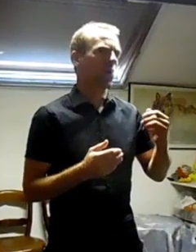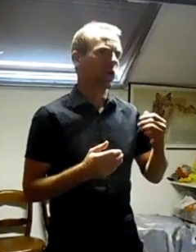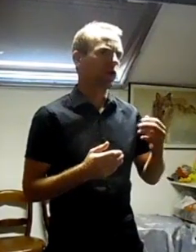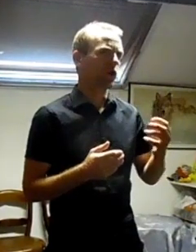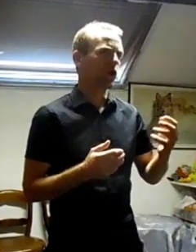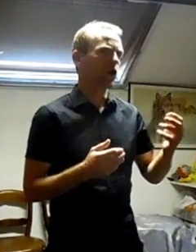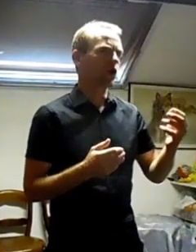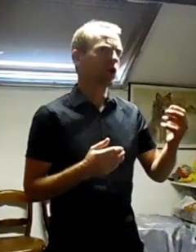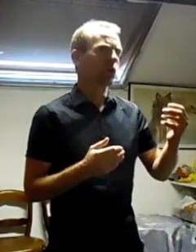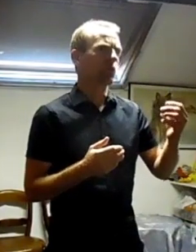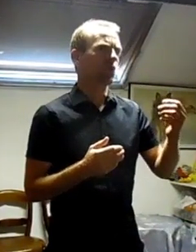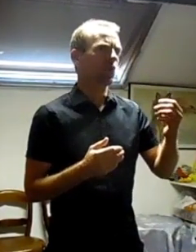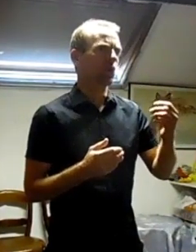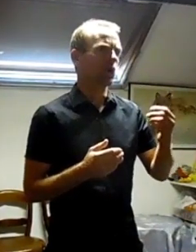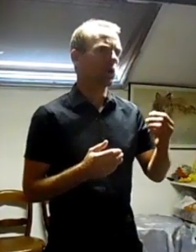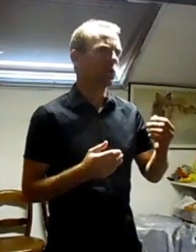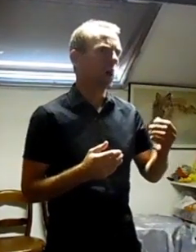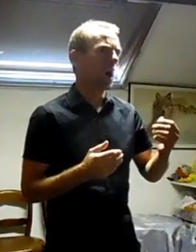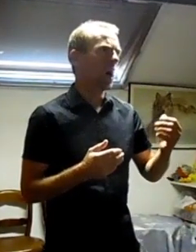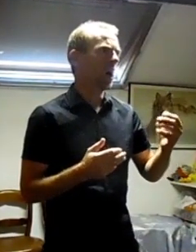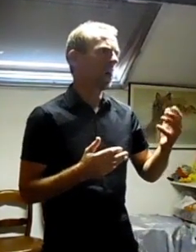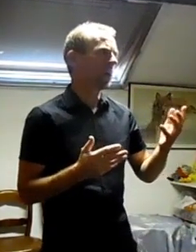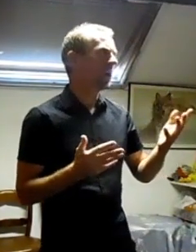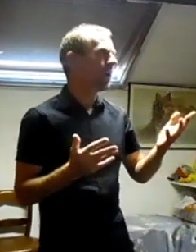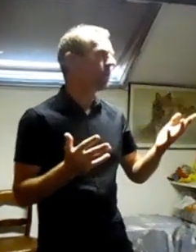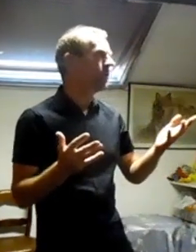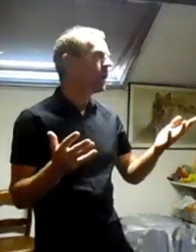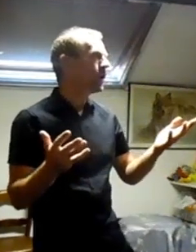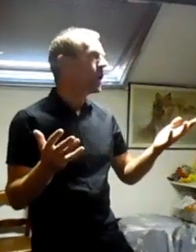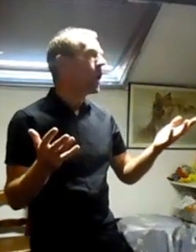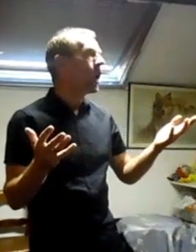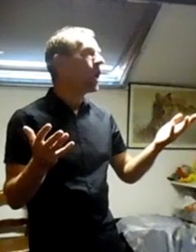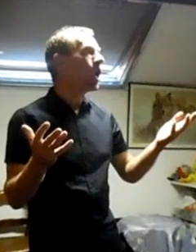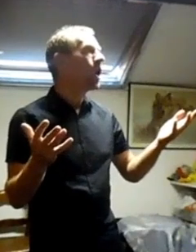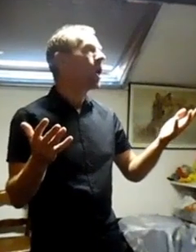my John Bonny